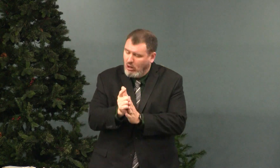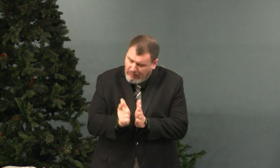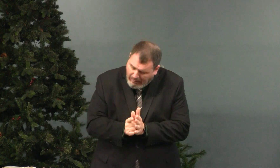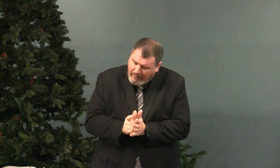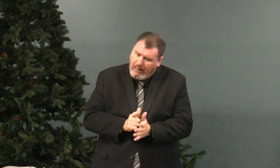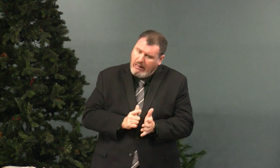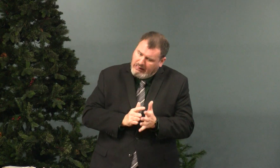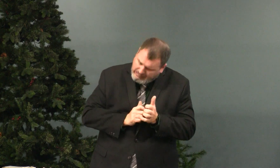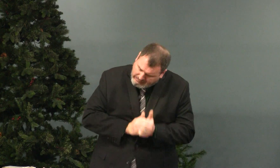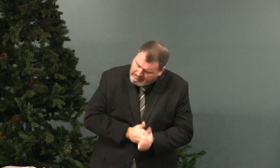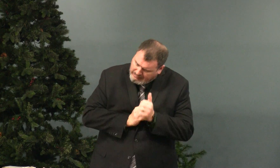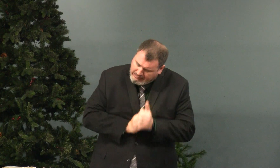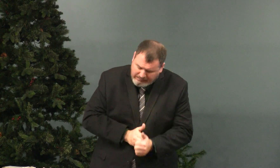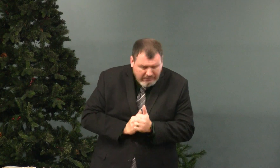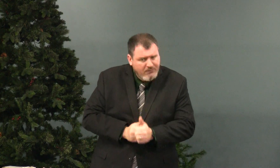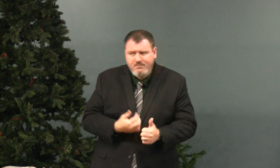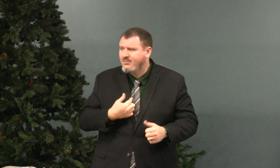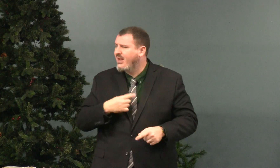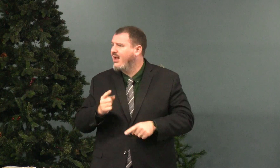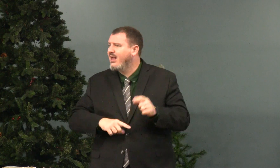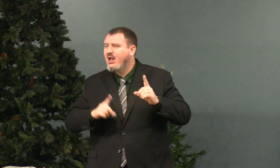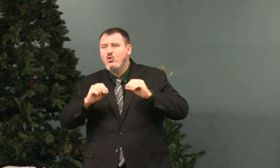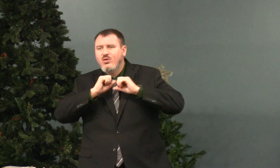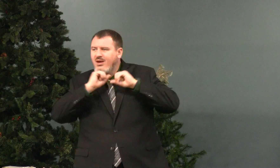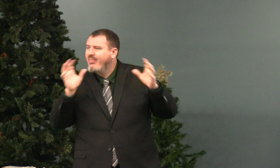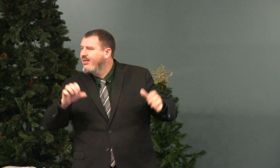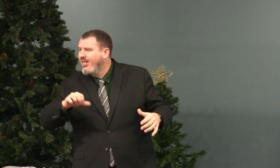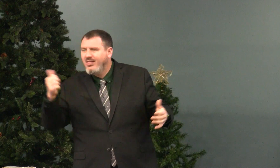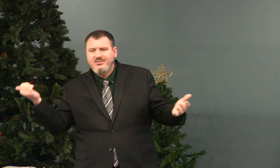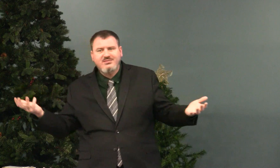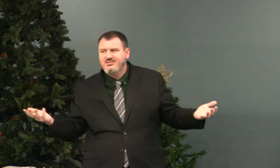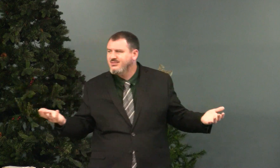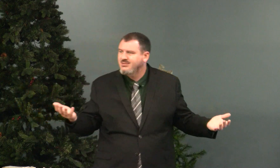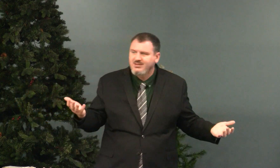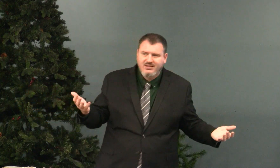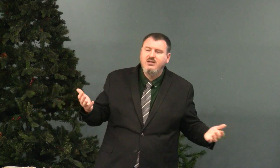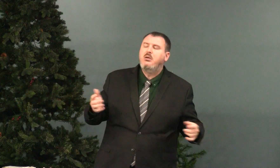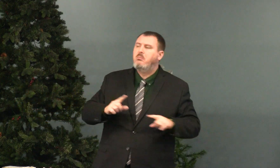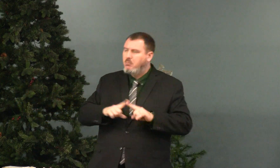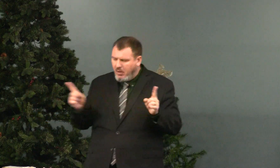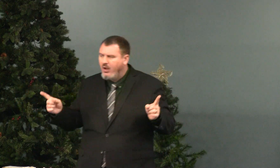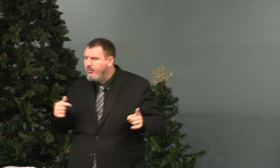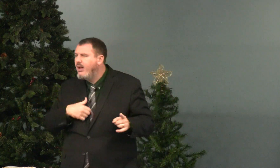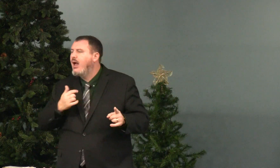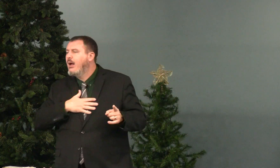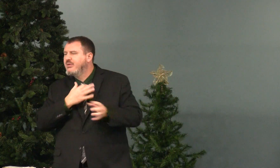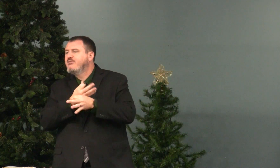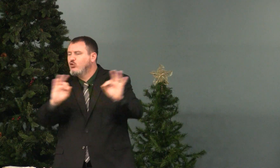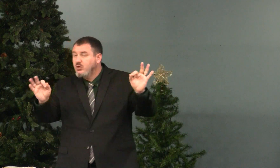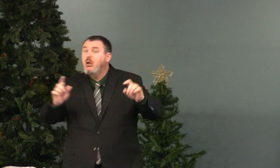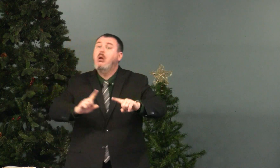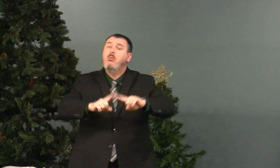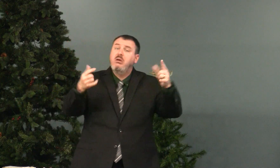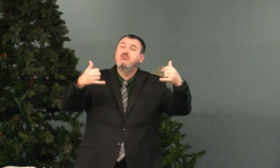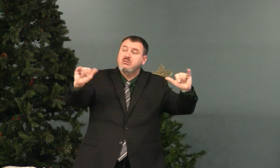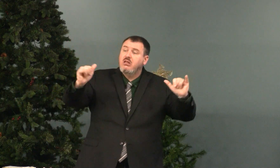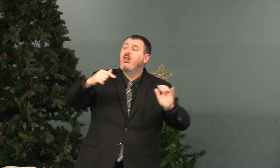bound by the Jewish law that I have to follow. We don't have to do any of that. But